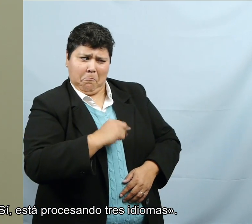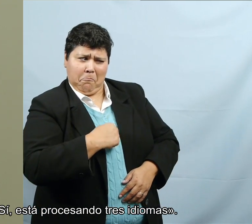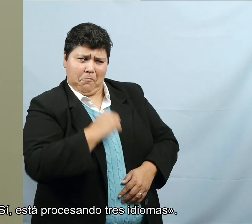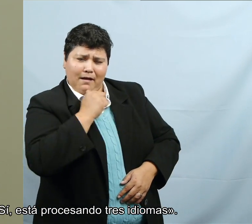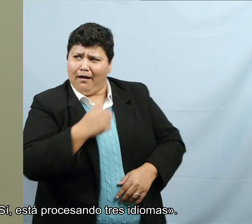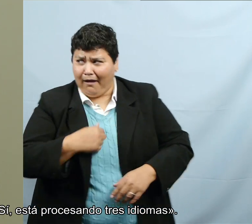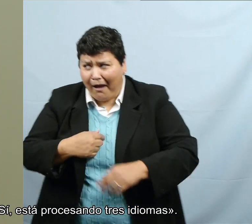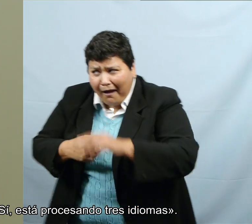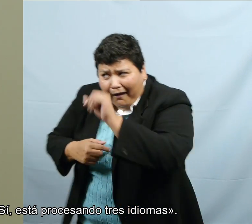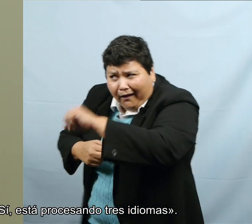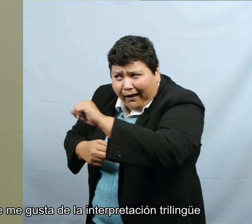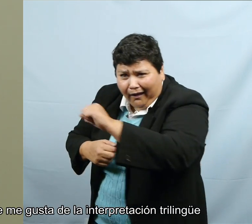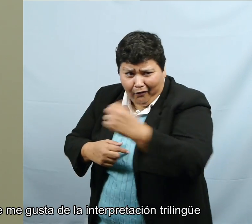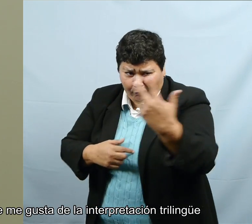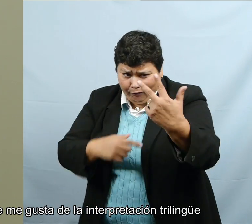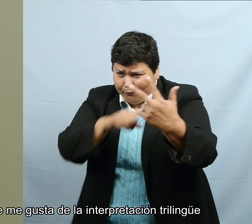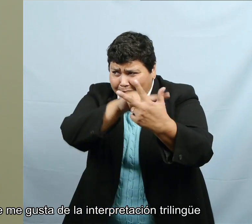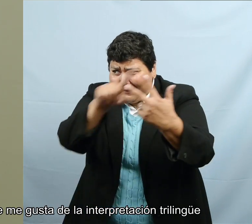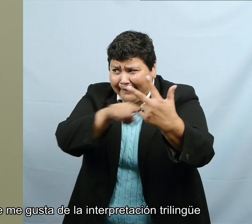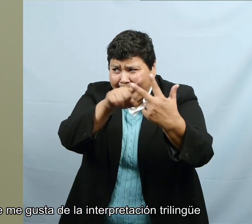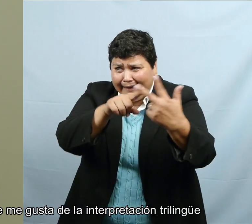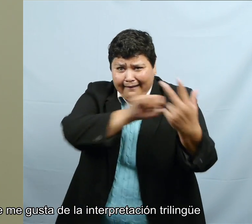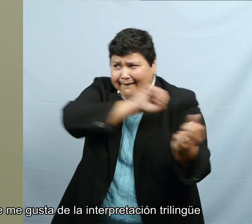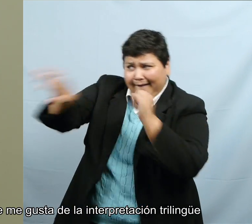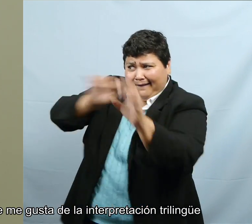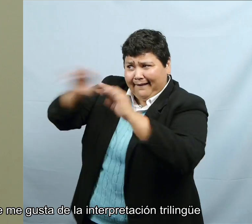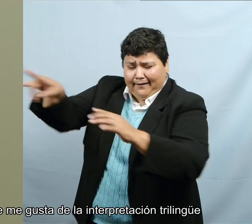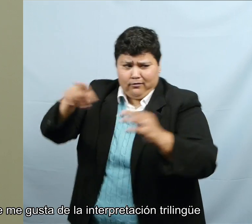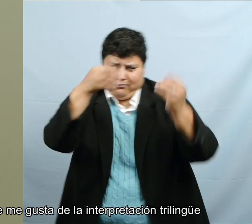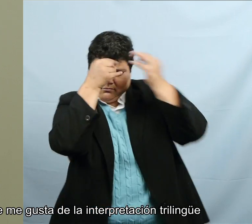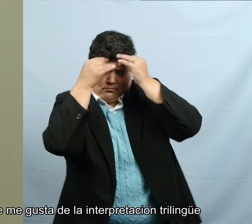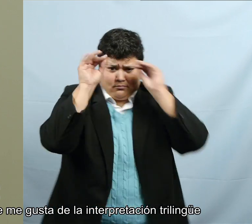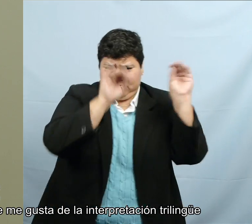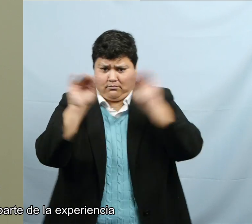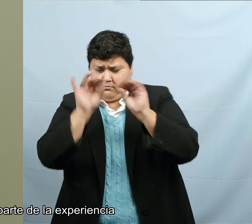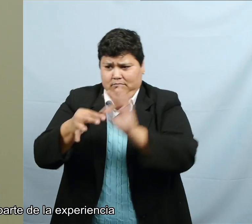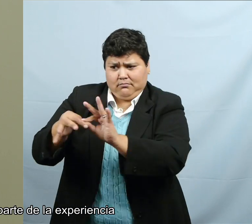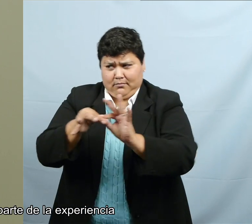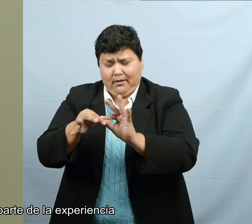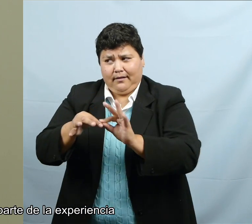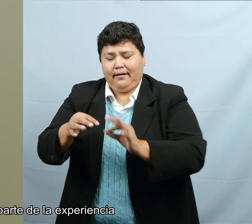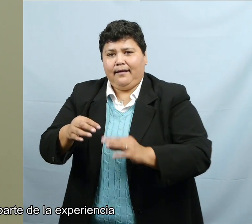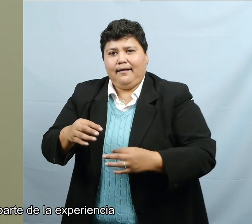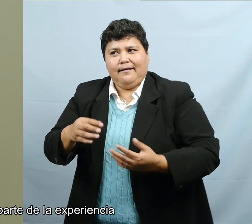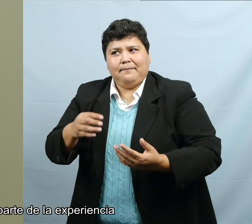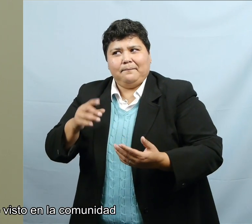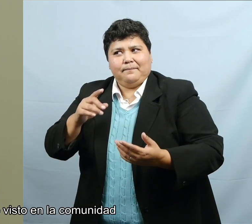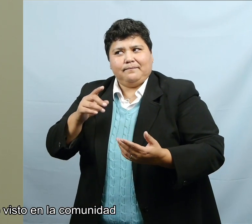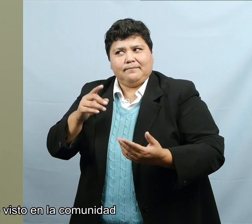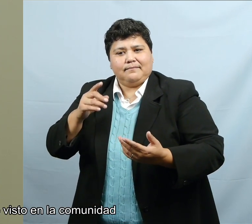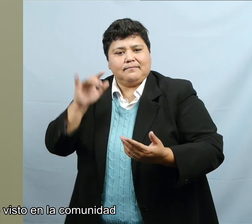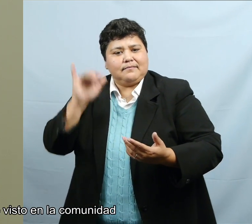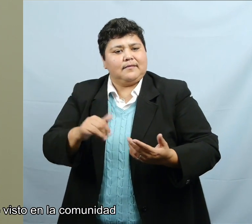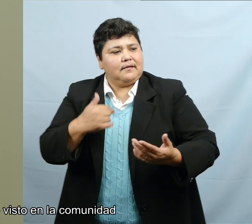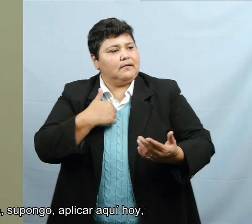you're processing three languages. And so, that's part of what I enjoy about trilingual interpreting, and that's part of the experience that I saw in the community that